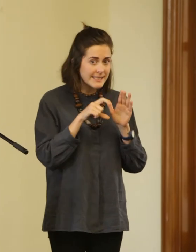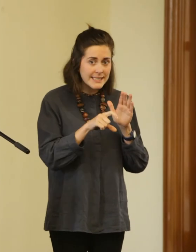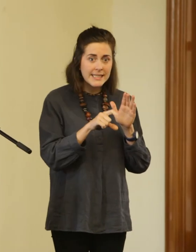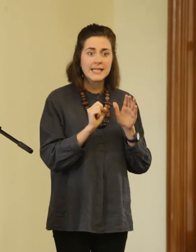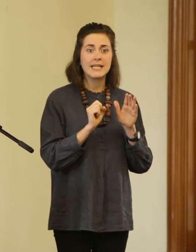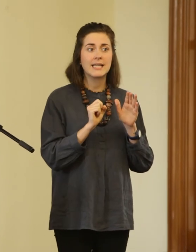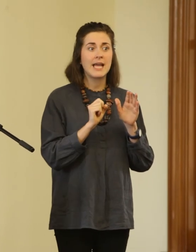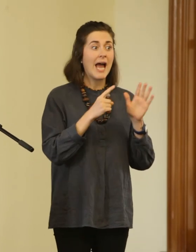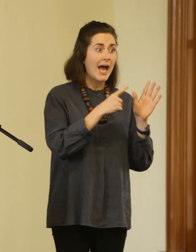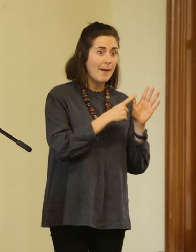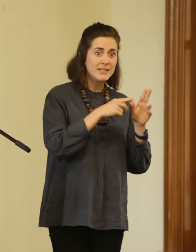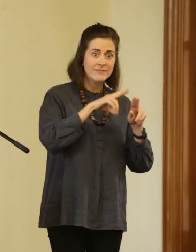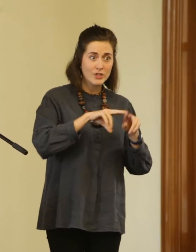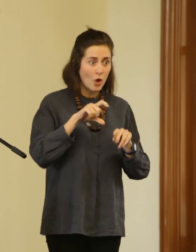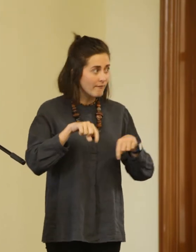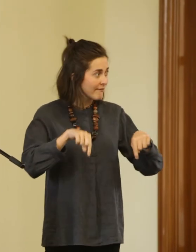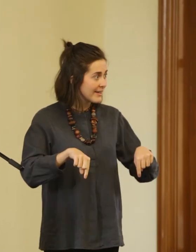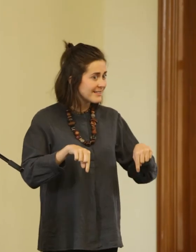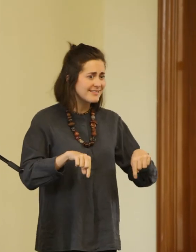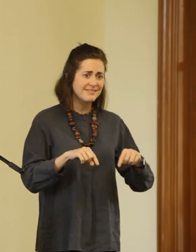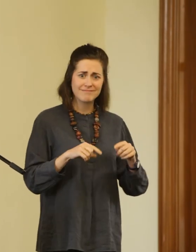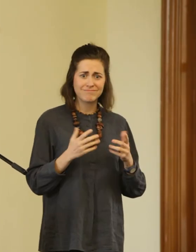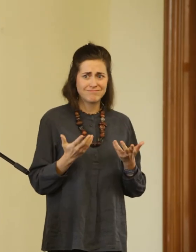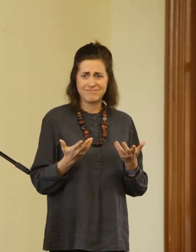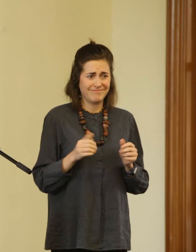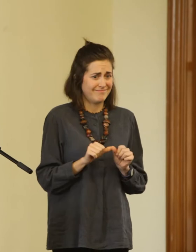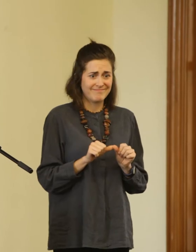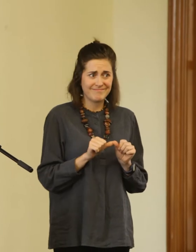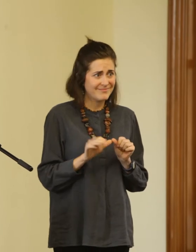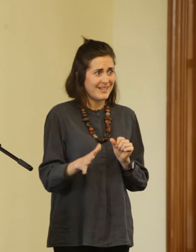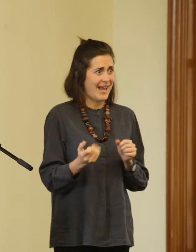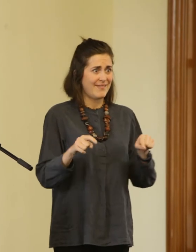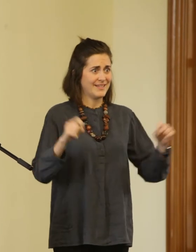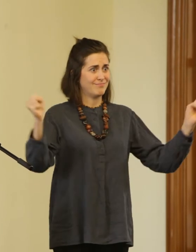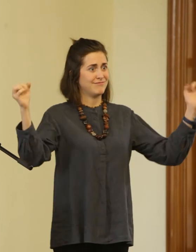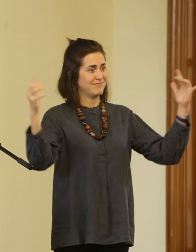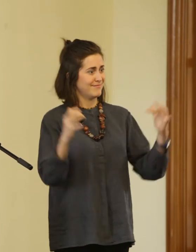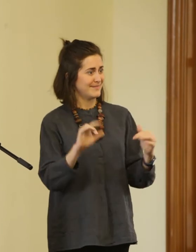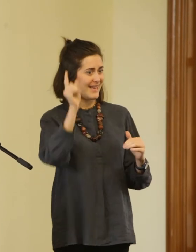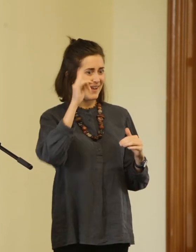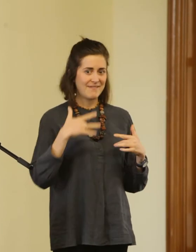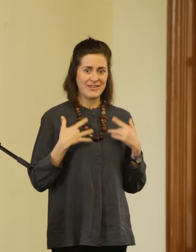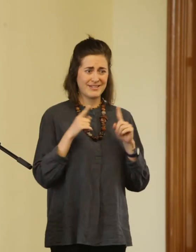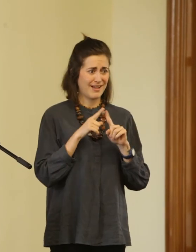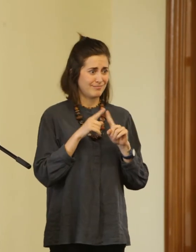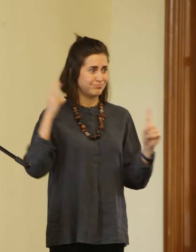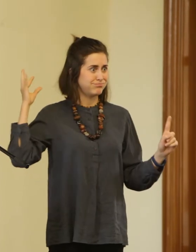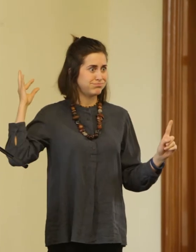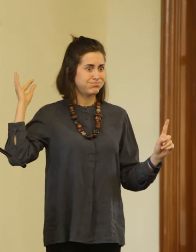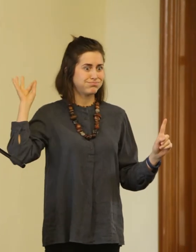Abbotsford Convent because it's genuinely terrific to have this gathering today. It feels like a long time